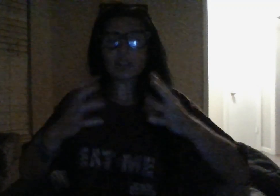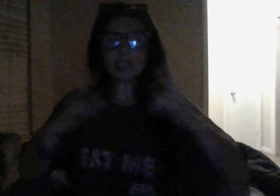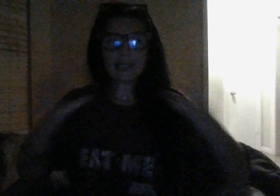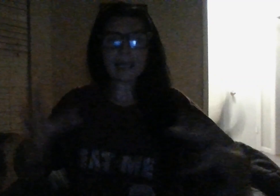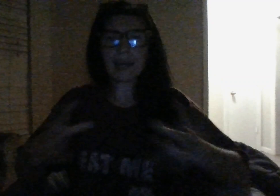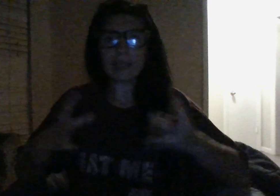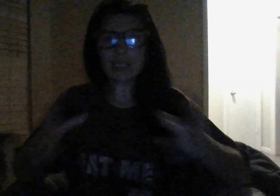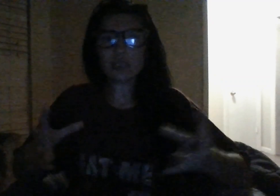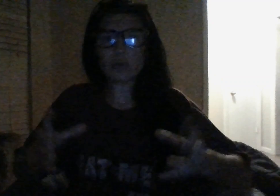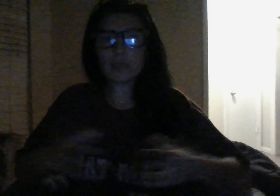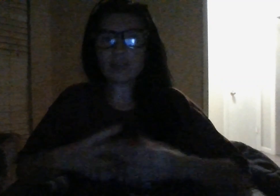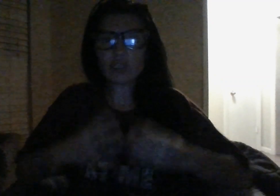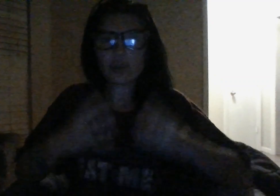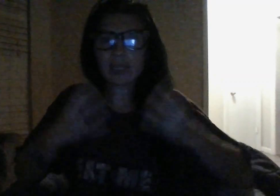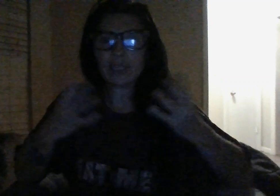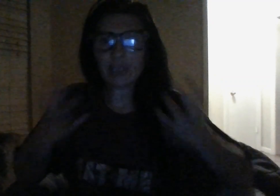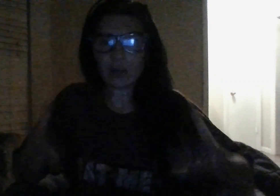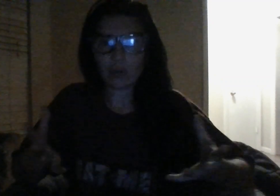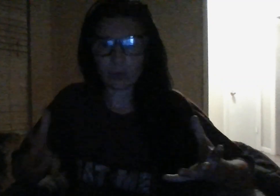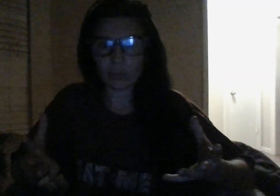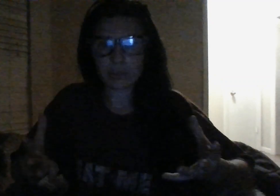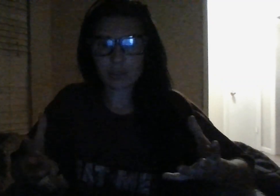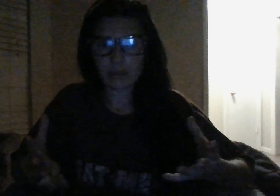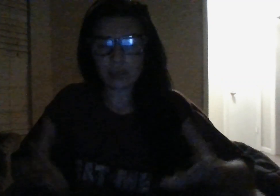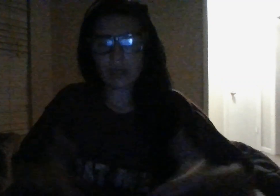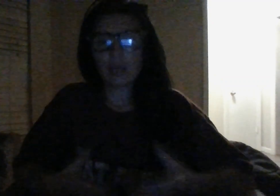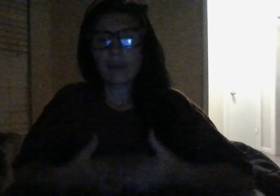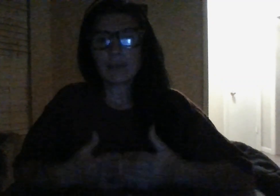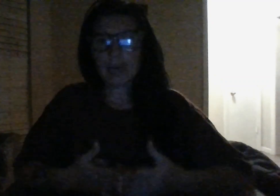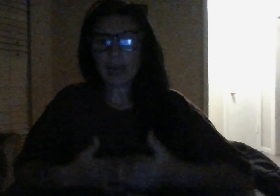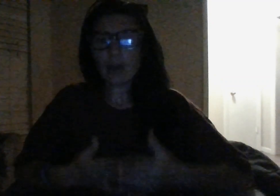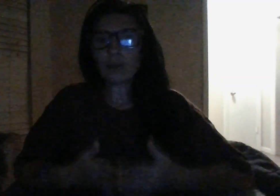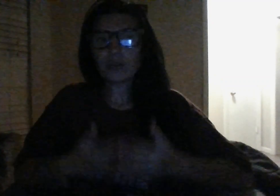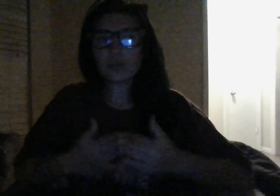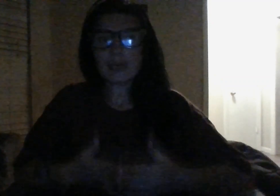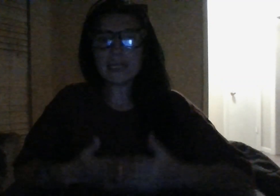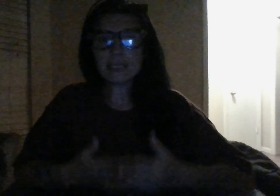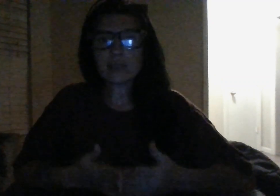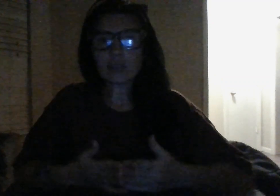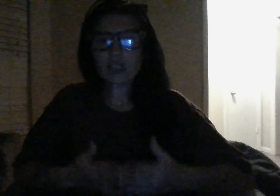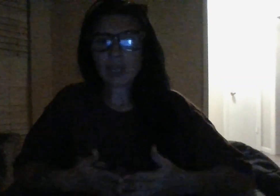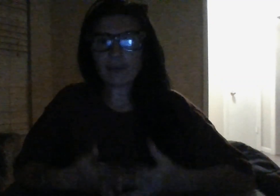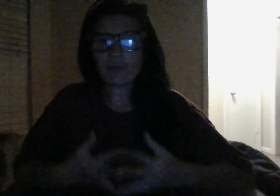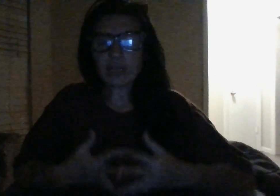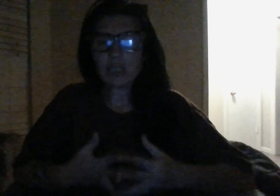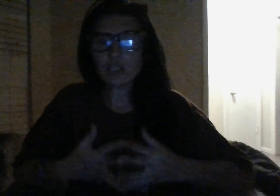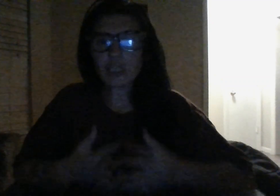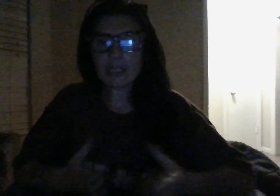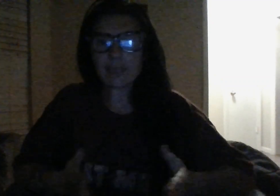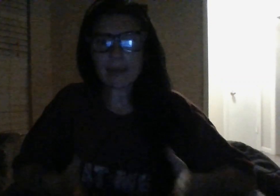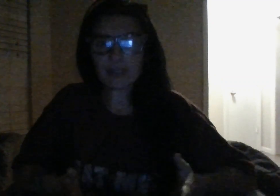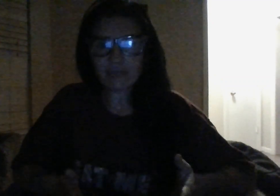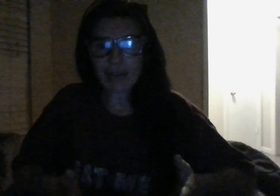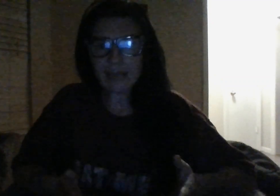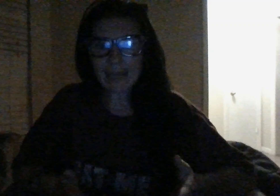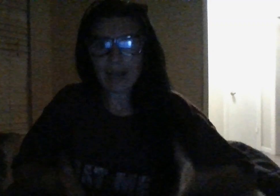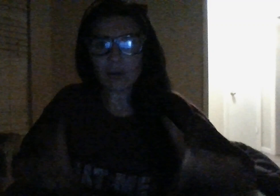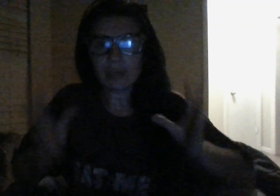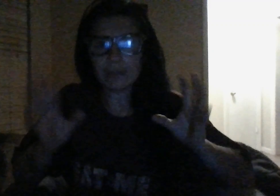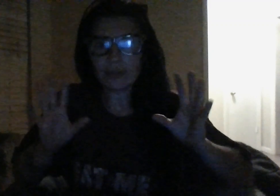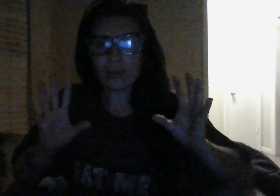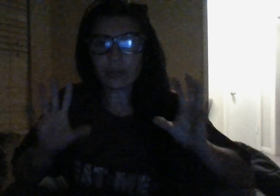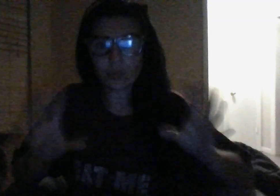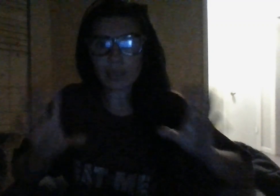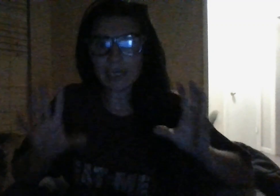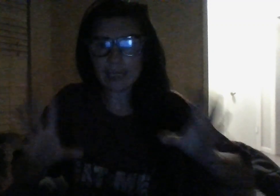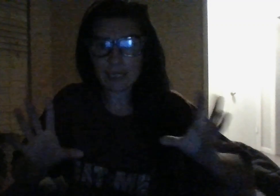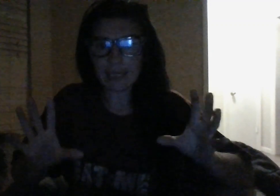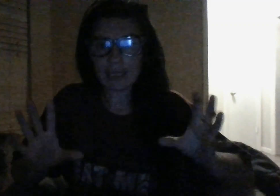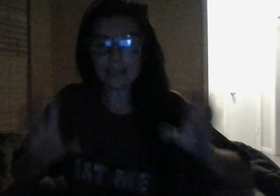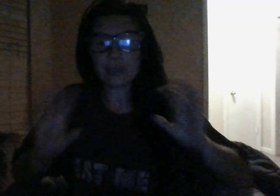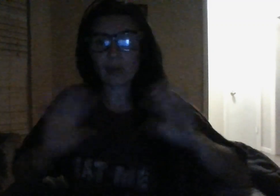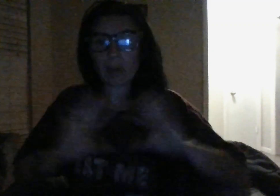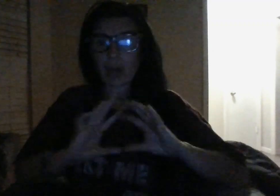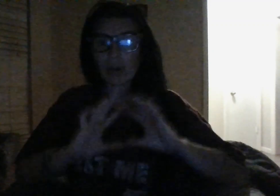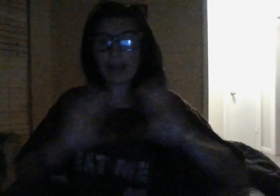heard she's highly intuitive she already knows but i heard through many series of chain events she's about to find out in the 3d so our